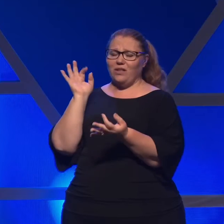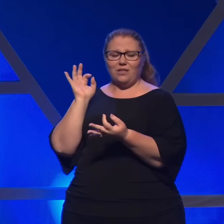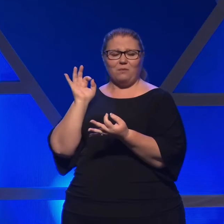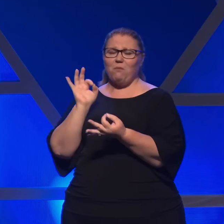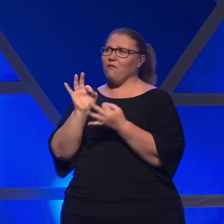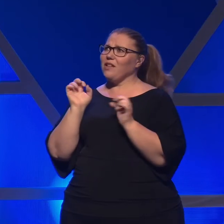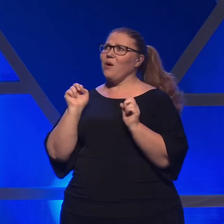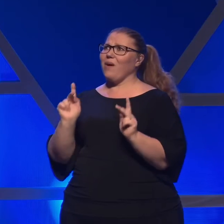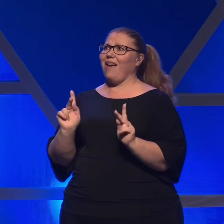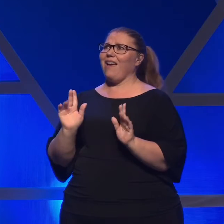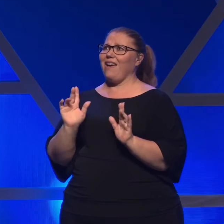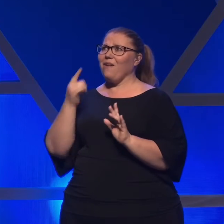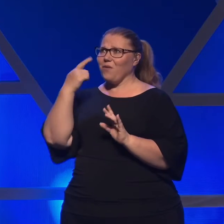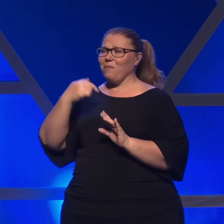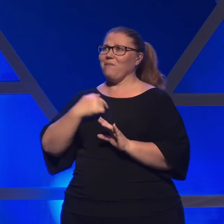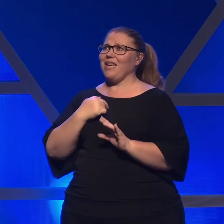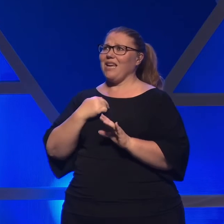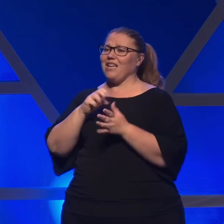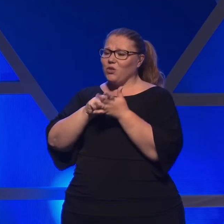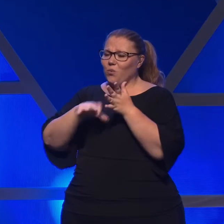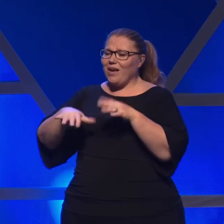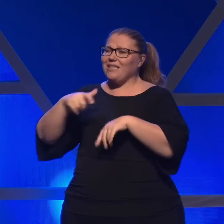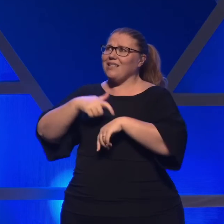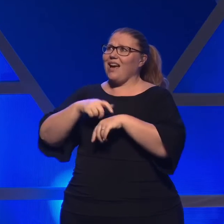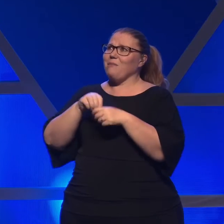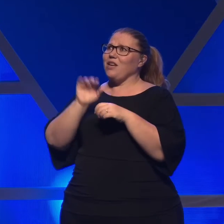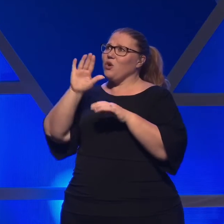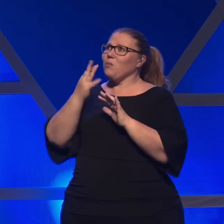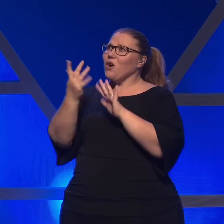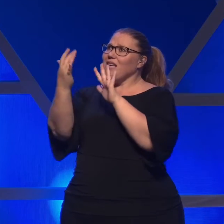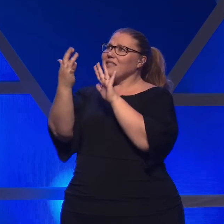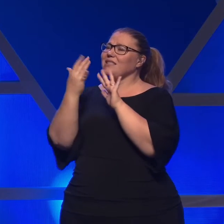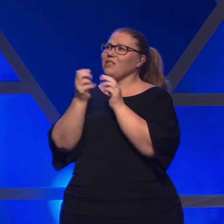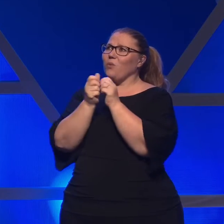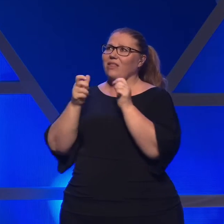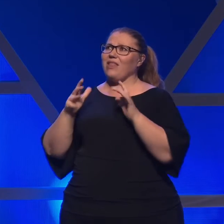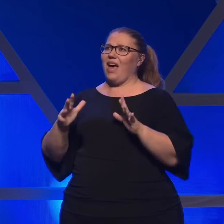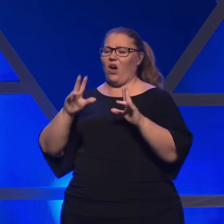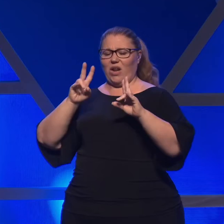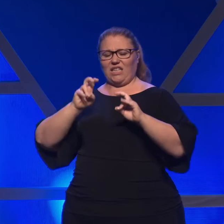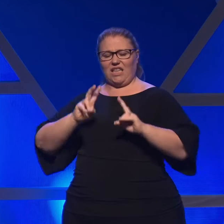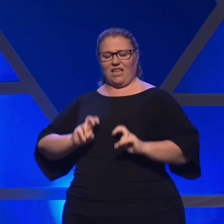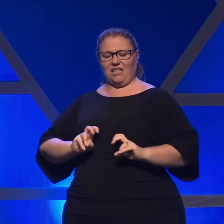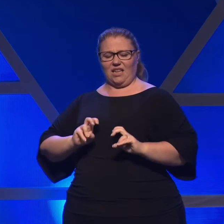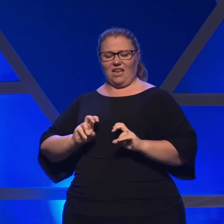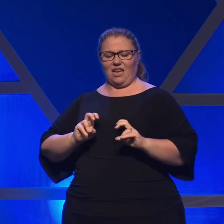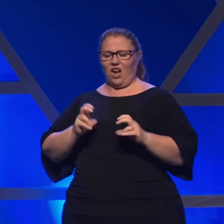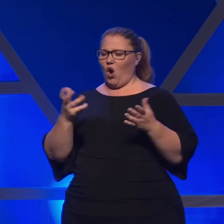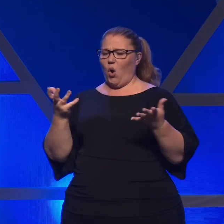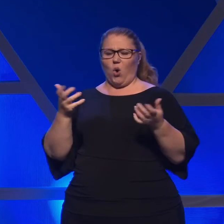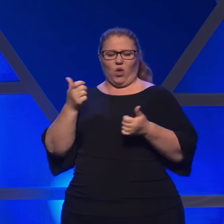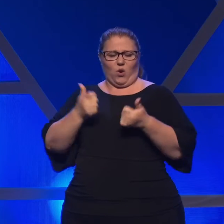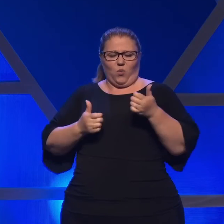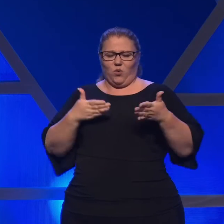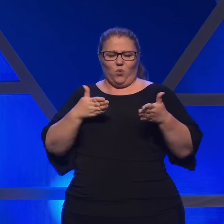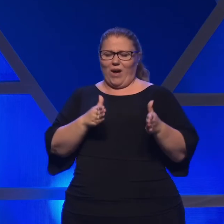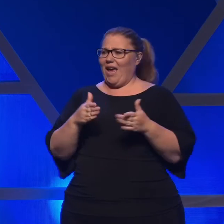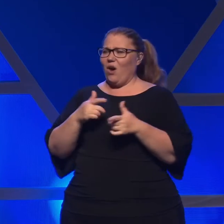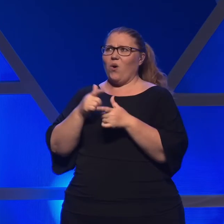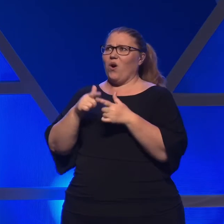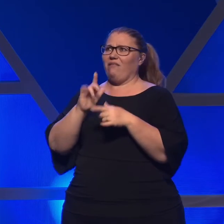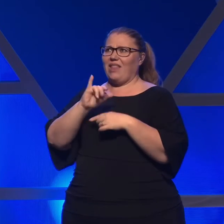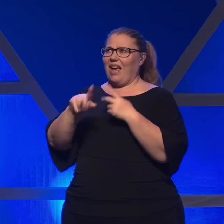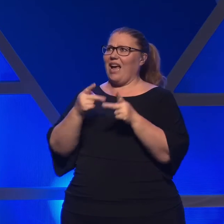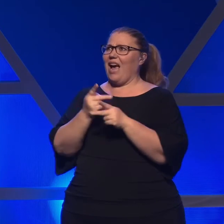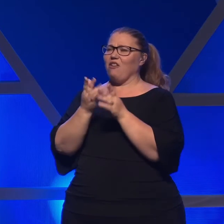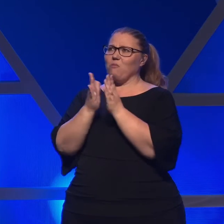all right for me to waste time in your presence without assessing in what way or even whether this kind of